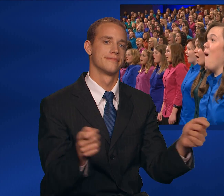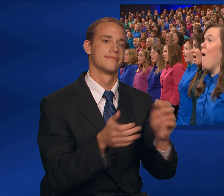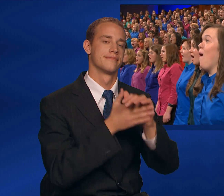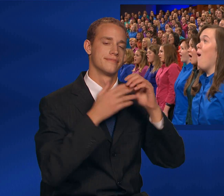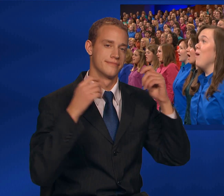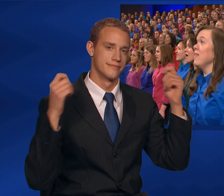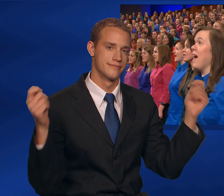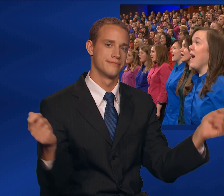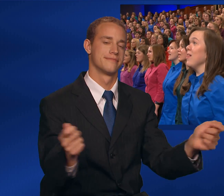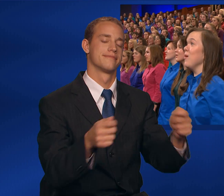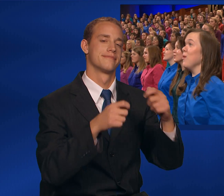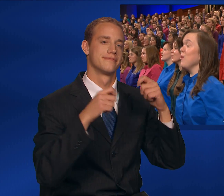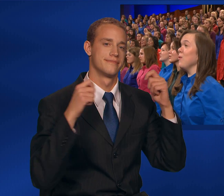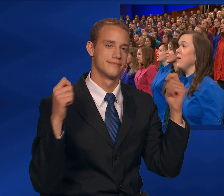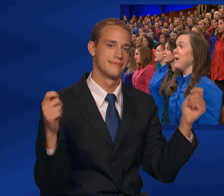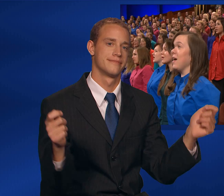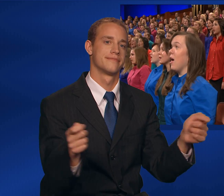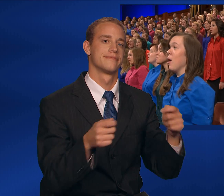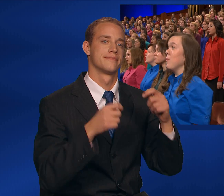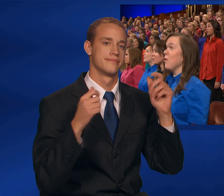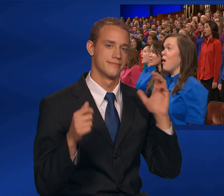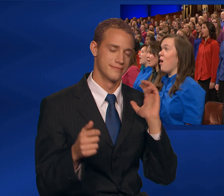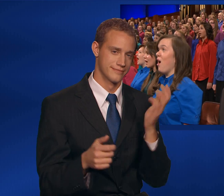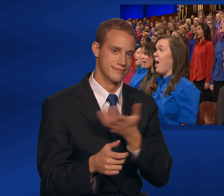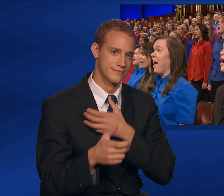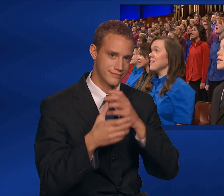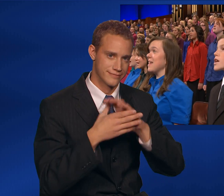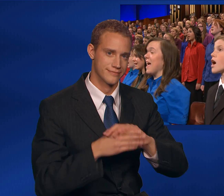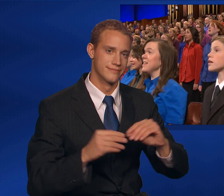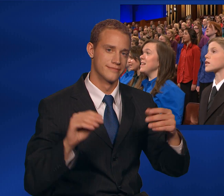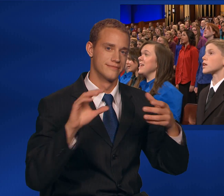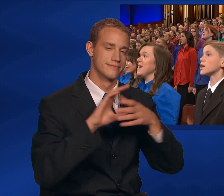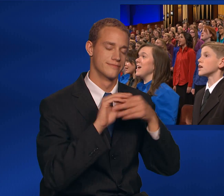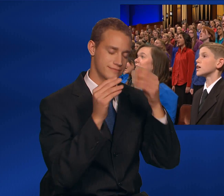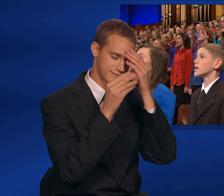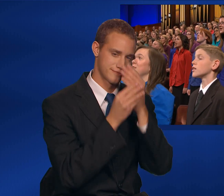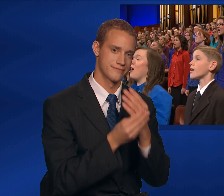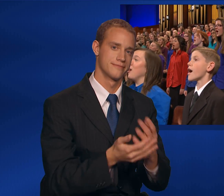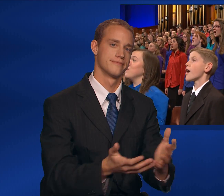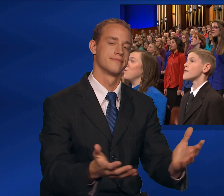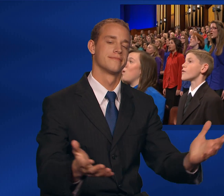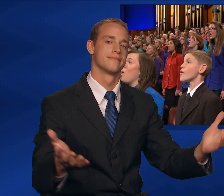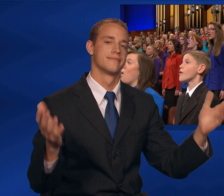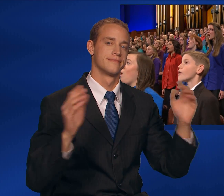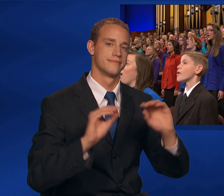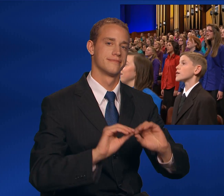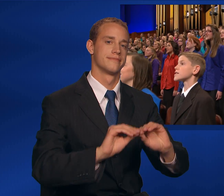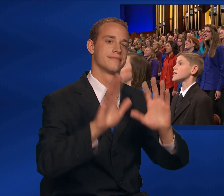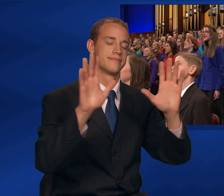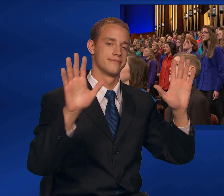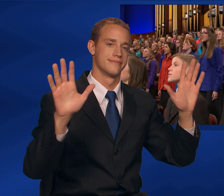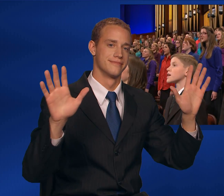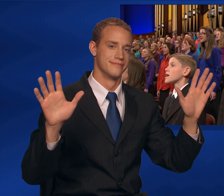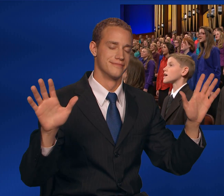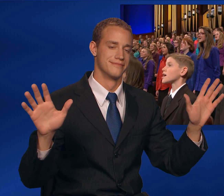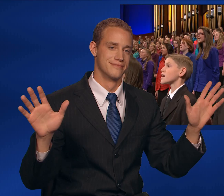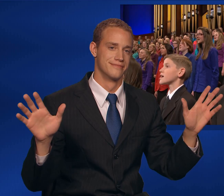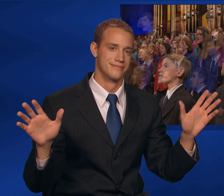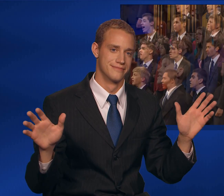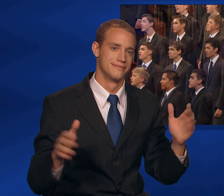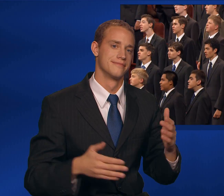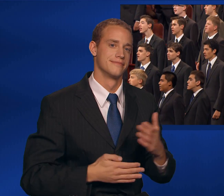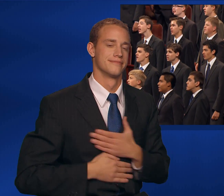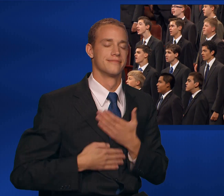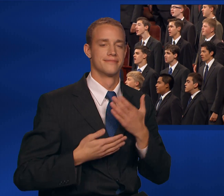Alleluia, alleluia, bright and clear our voices ring.